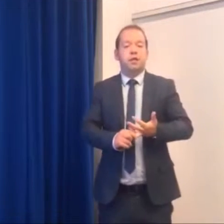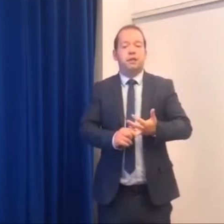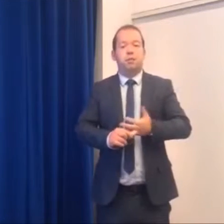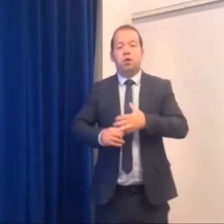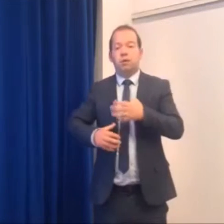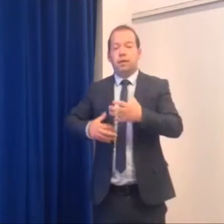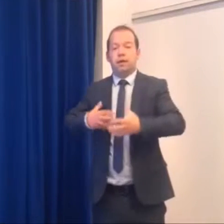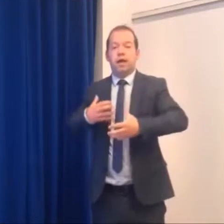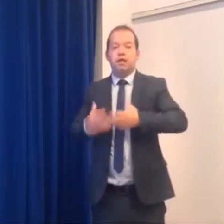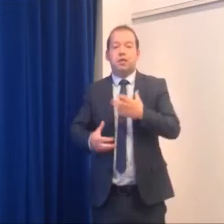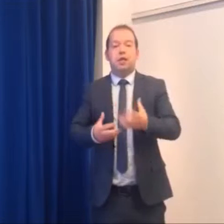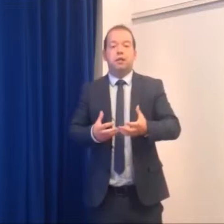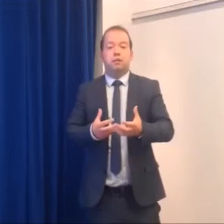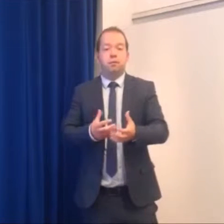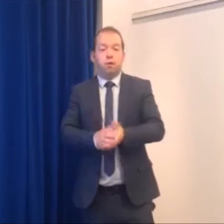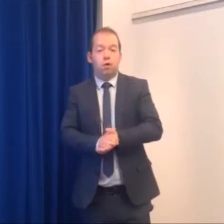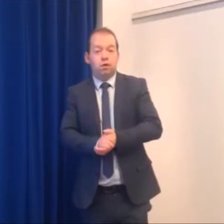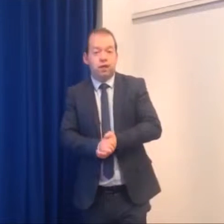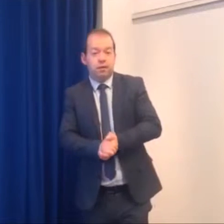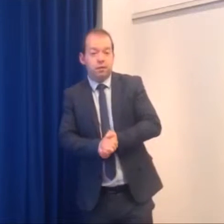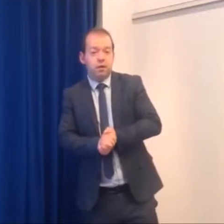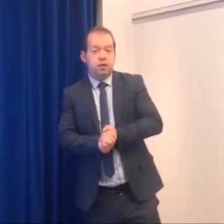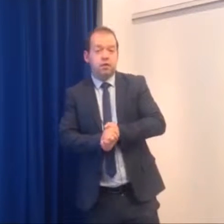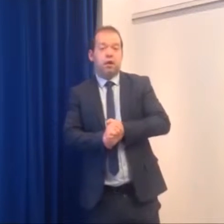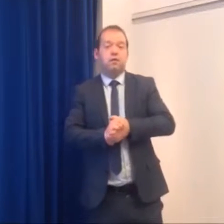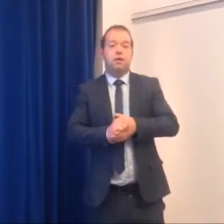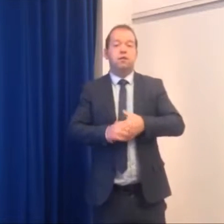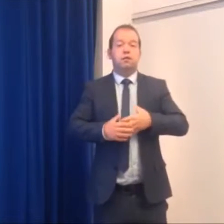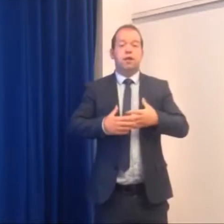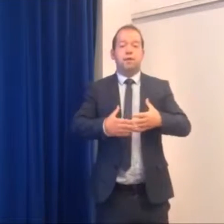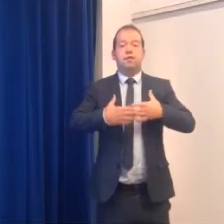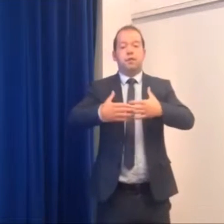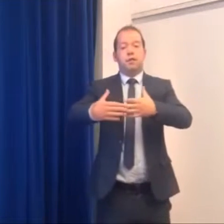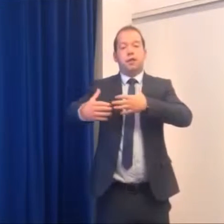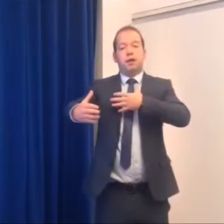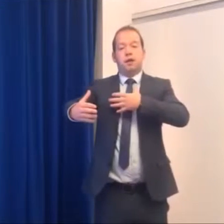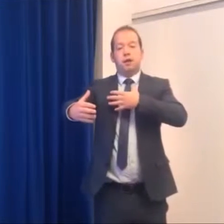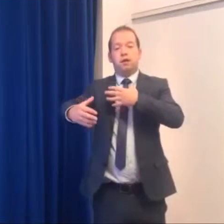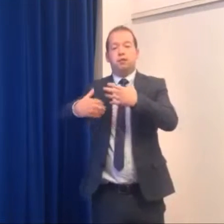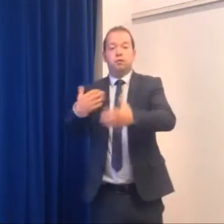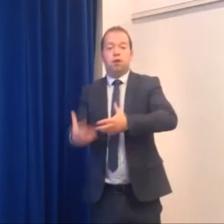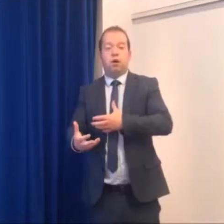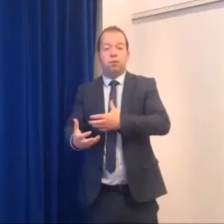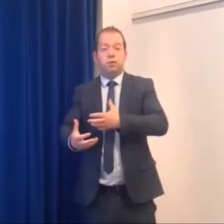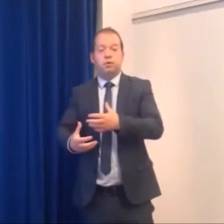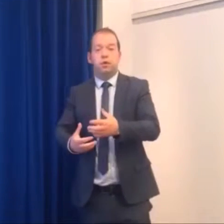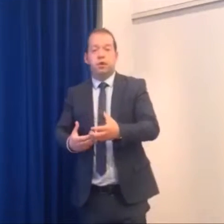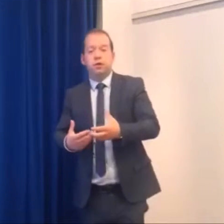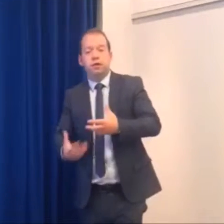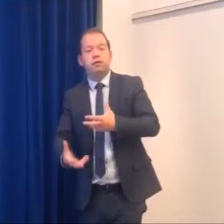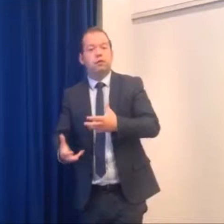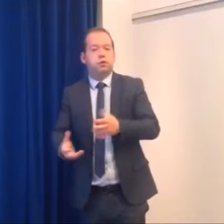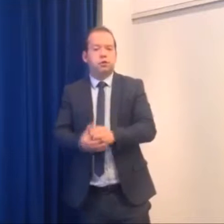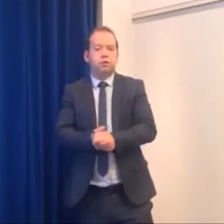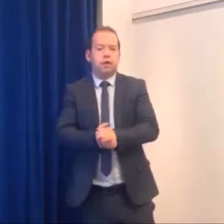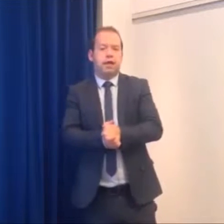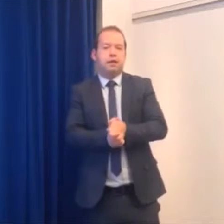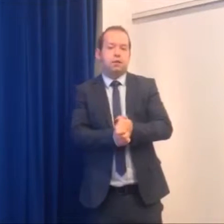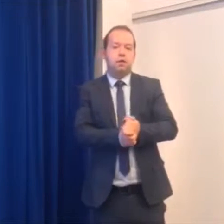day it's important to kind of educate them the whole time so obviously you know they've never seen you kind of rock up the door you know interrupts and stuff like that so